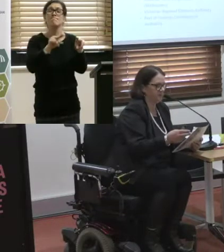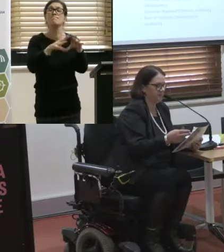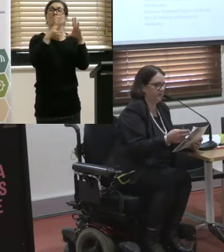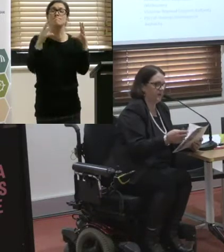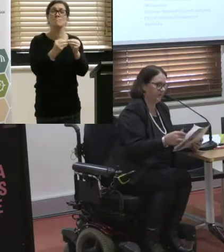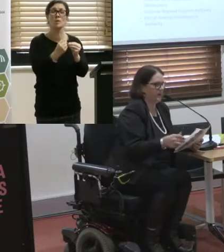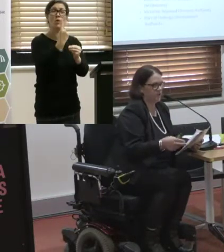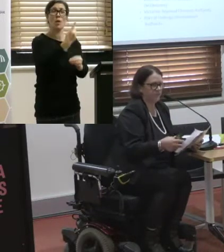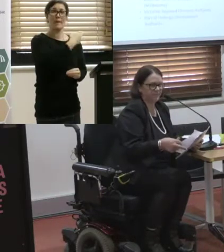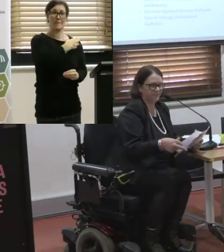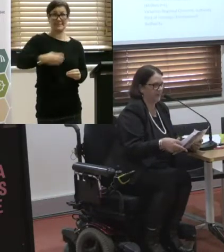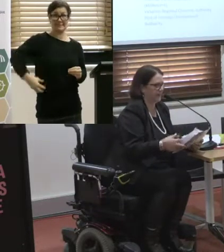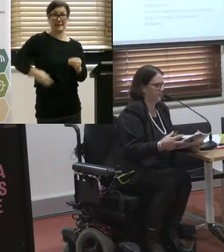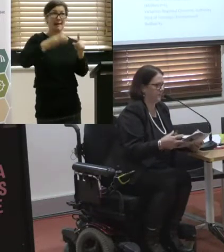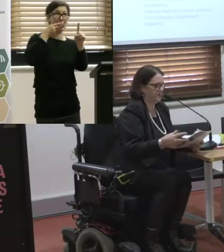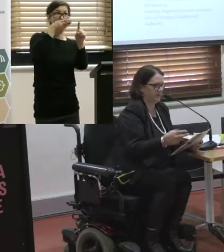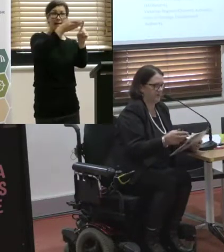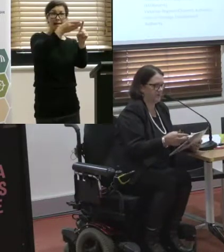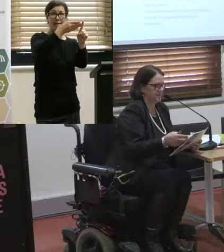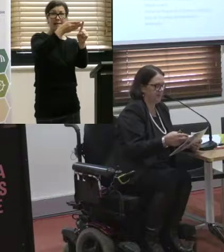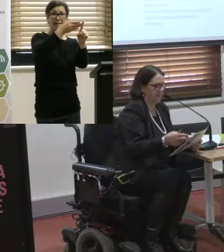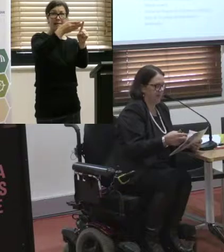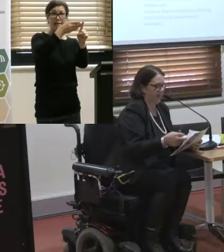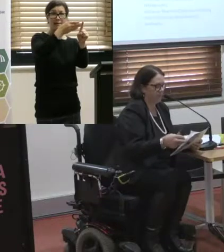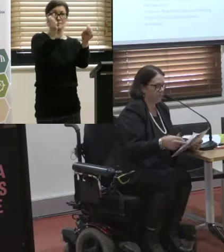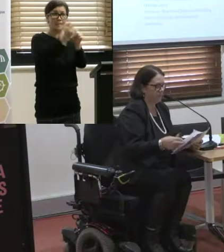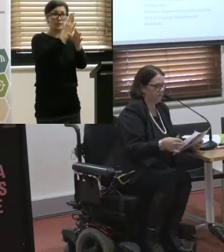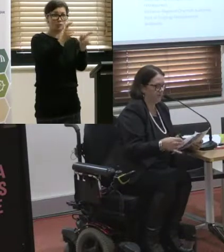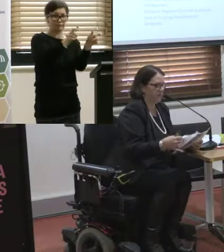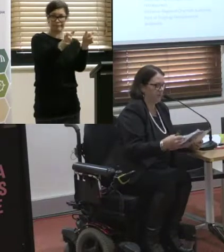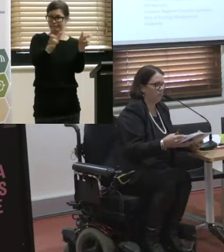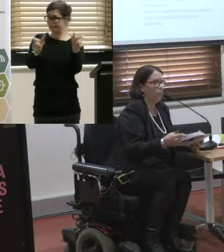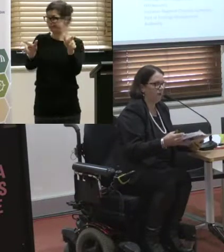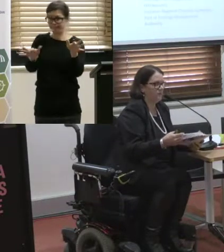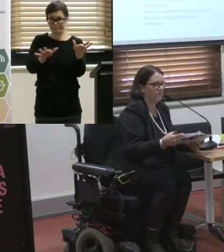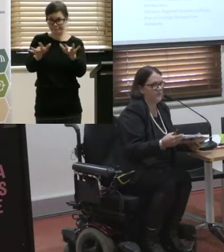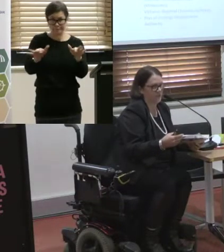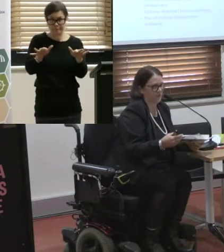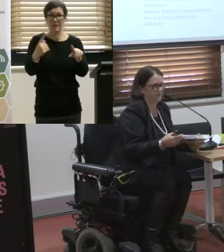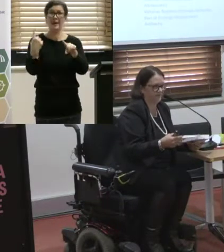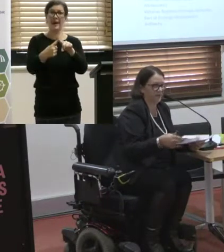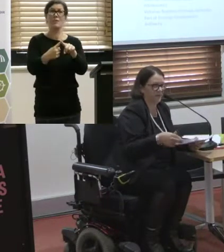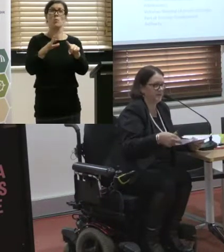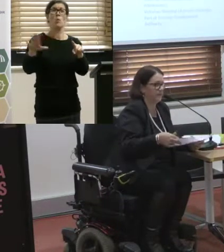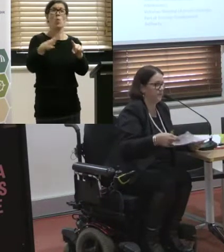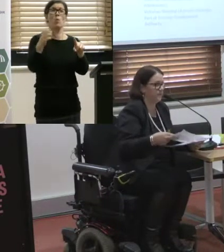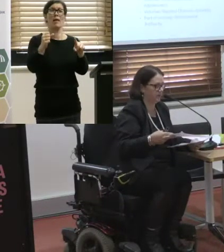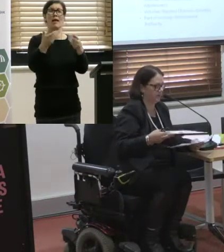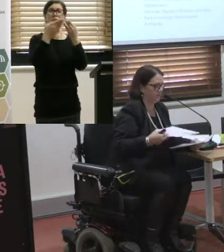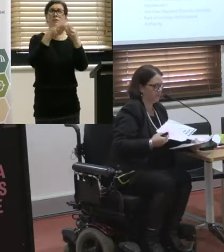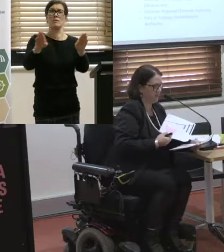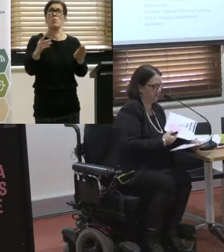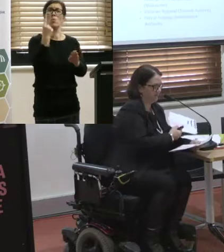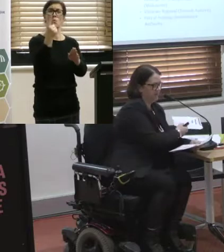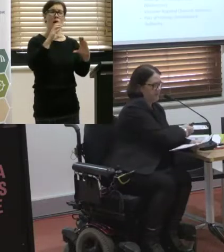minister overarching those areas and that we're in one conversation, I think, is the ultimate